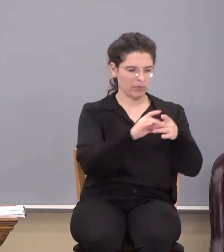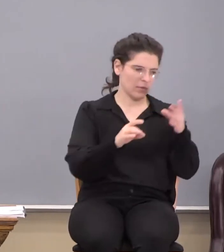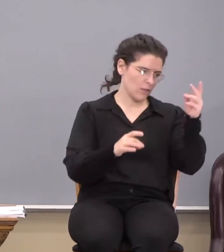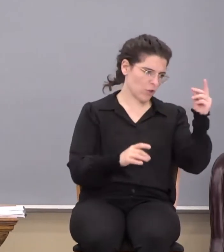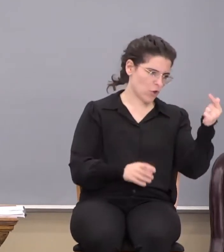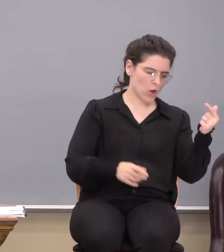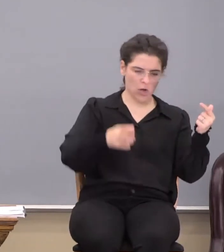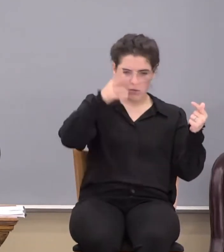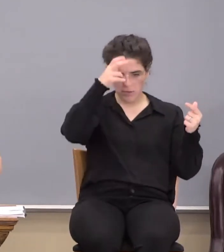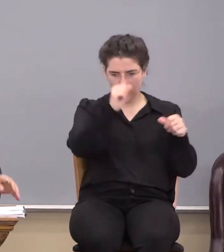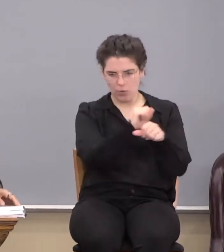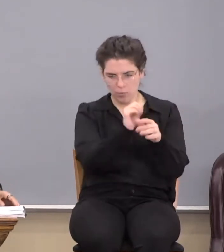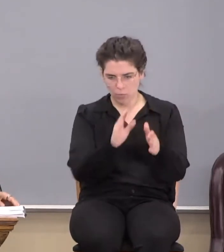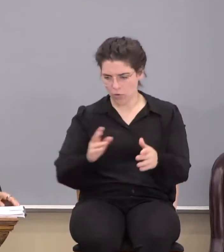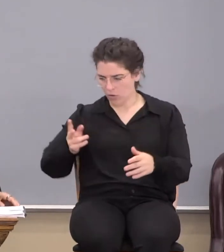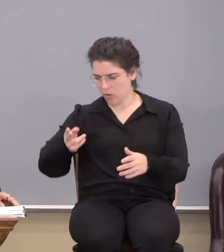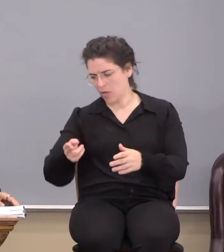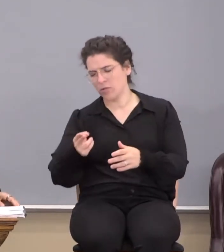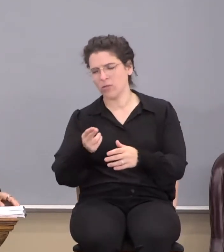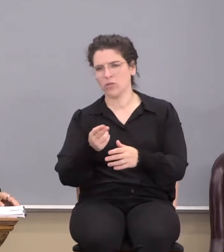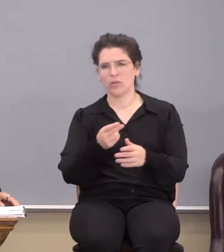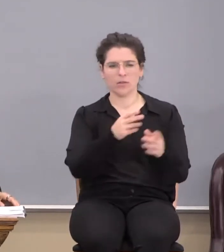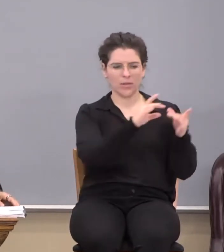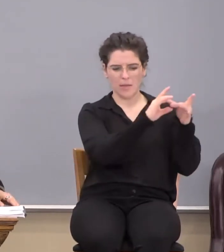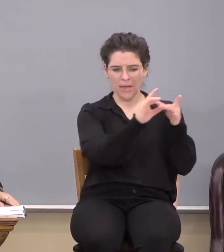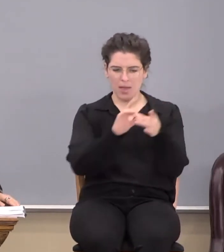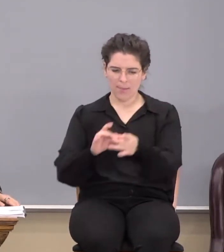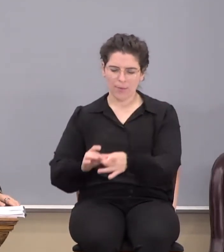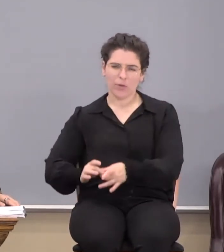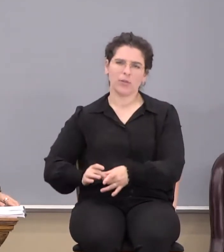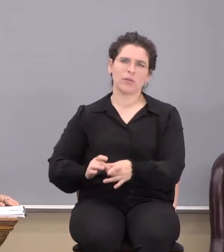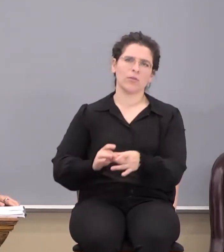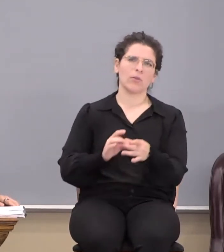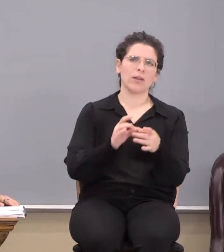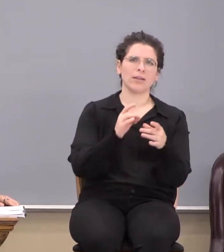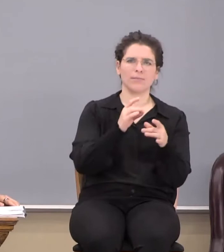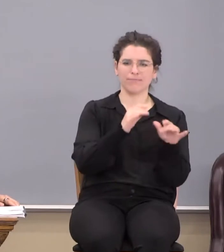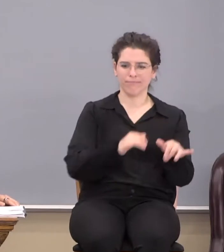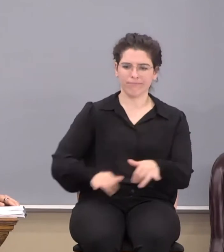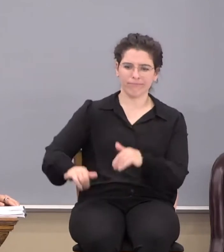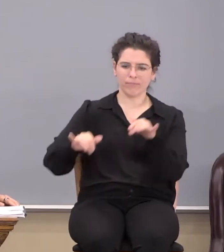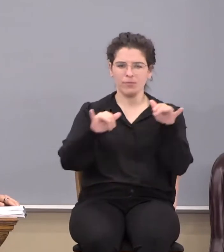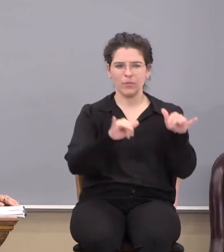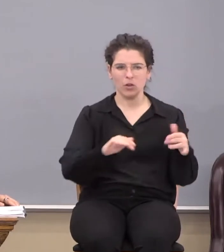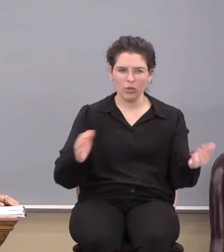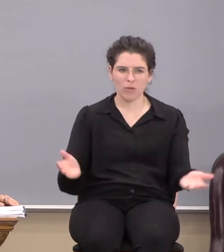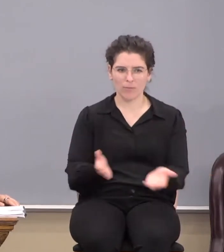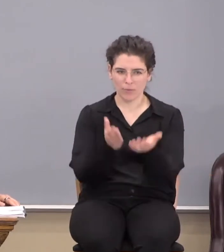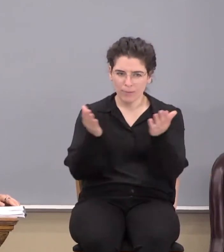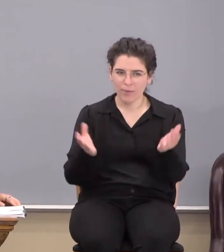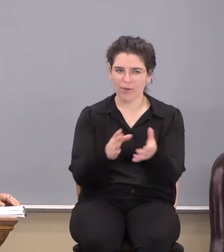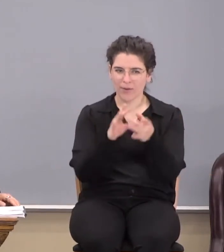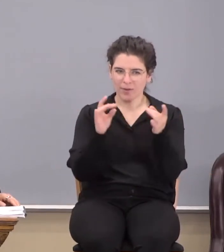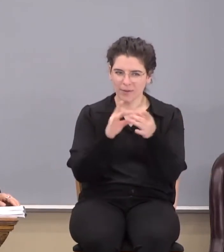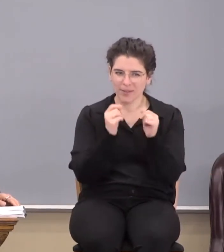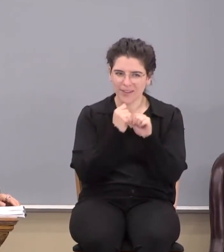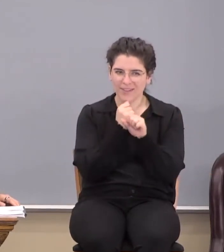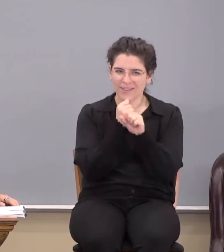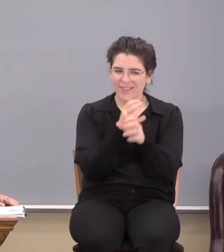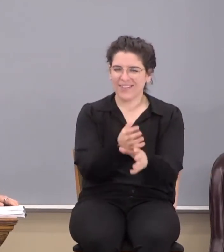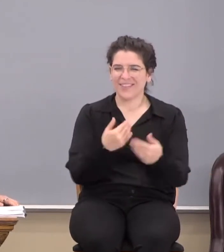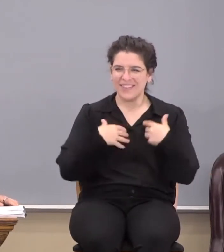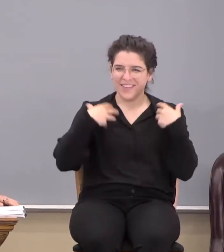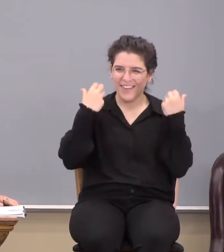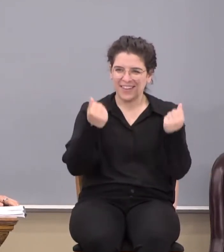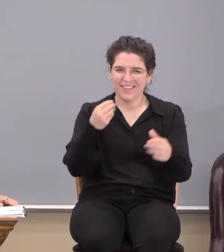the evil workers, and the concision, the common thread is to one degree or another, that they're all promoting a message that leads to having confidence